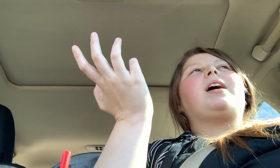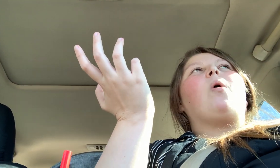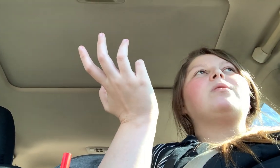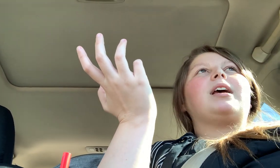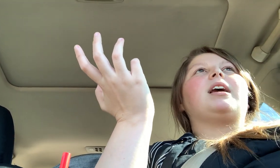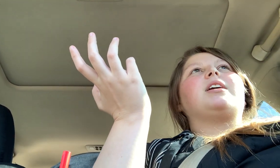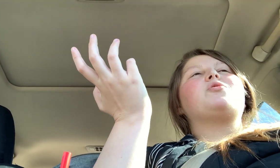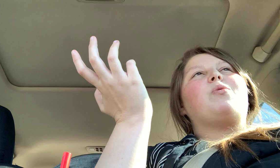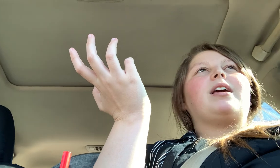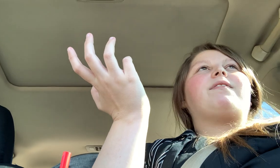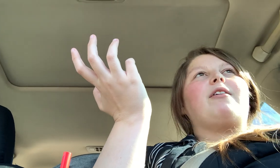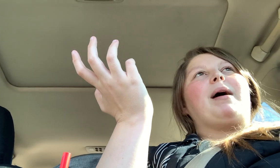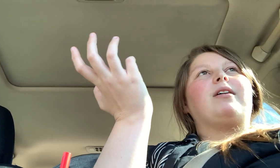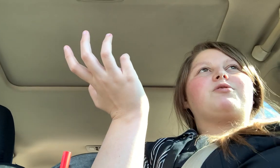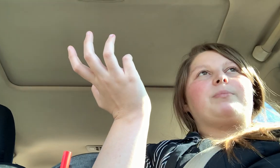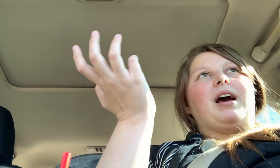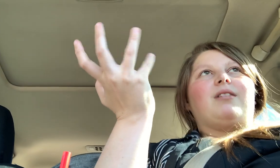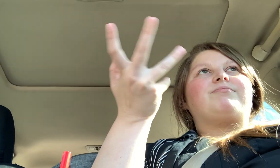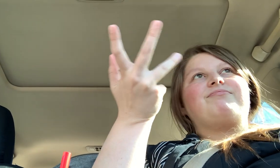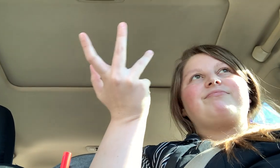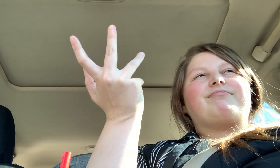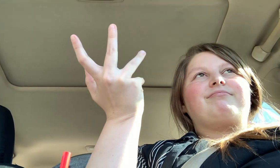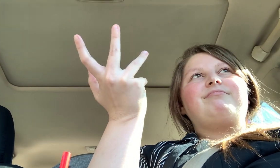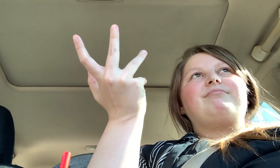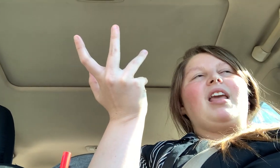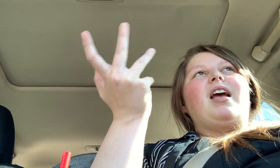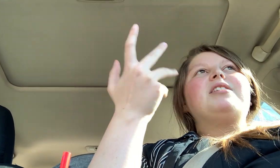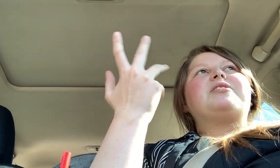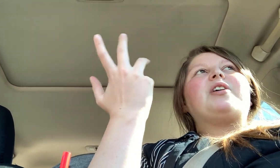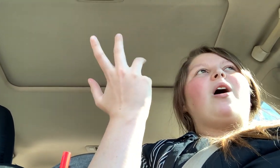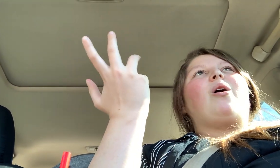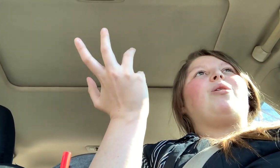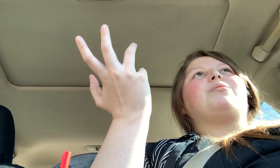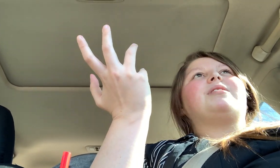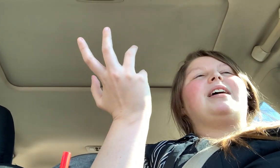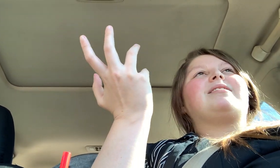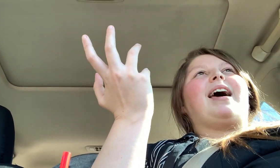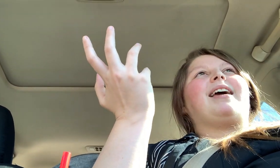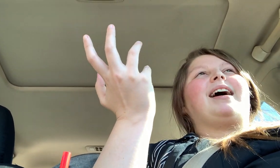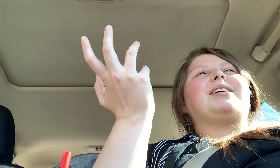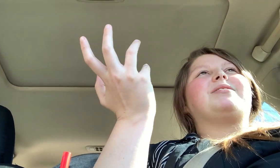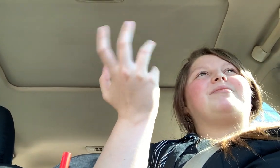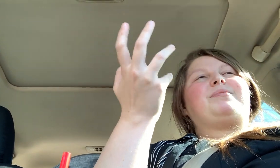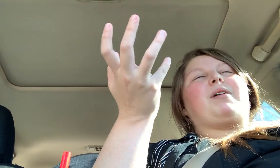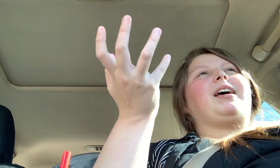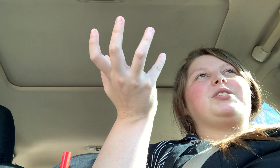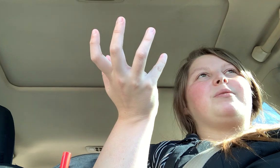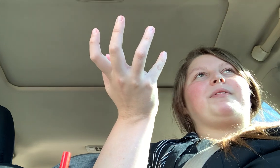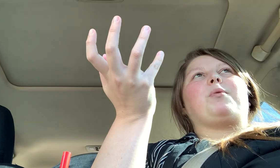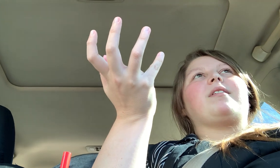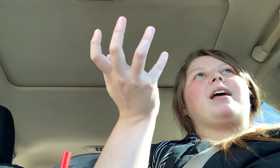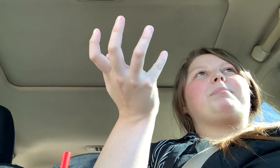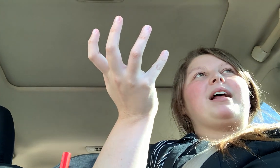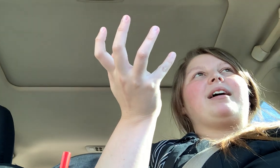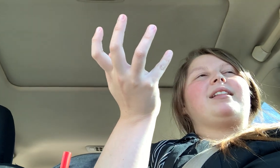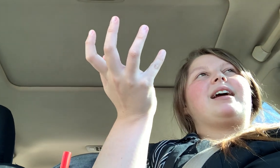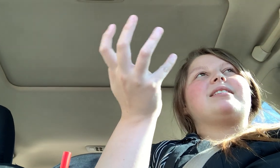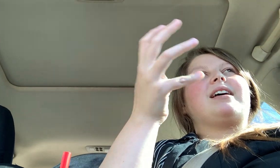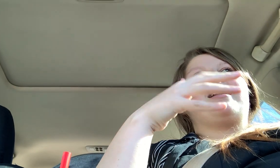only 25 pounds from now. So it's like, I could probably do it before then, but I, like I said,